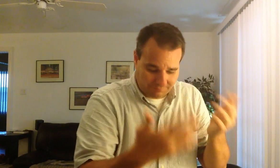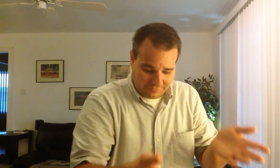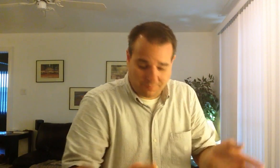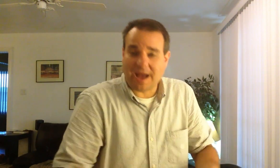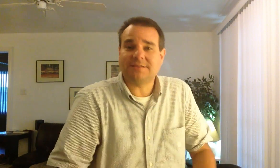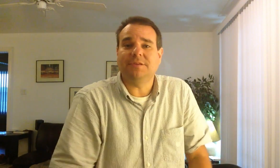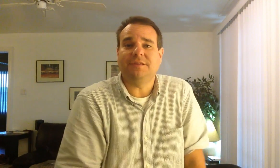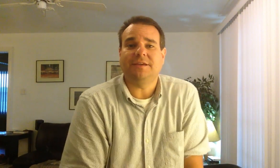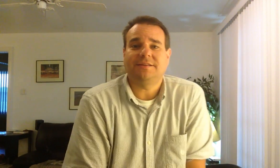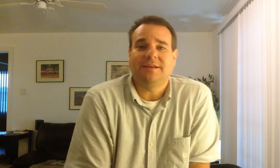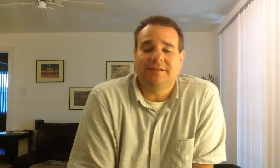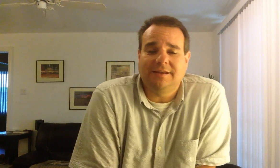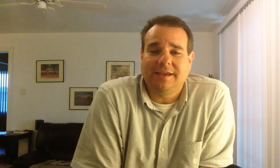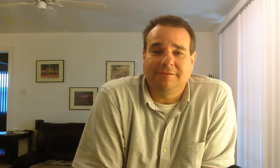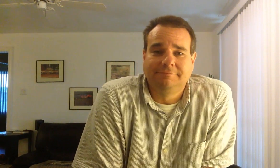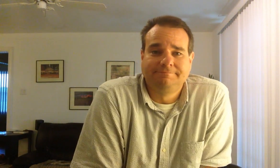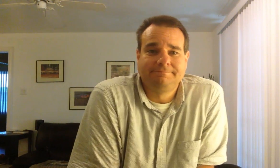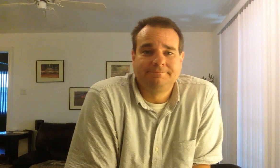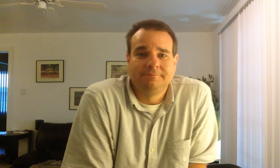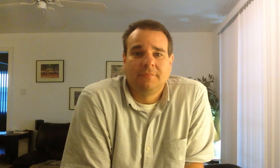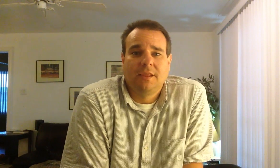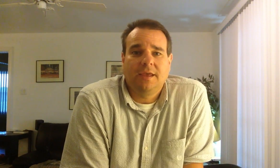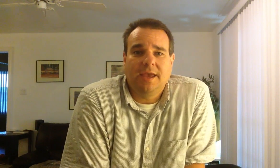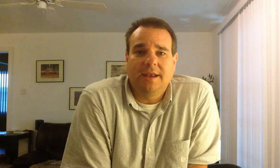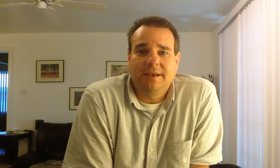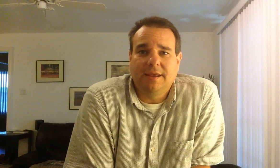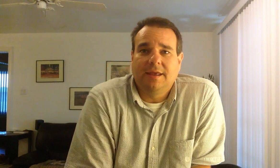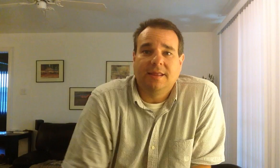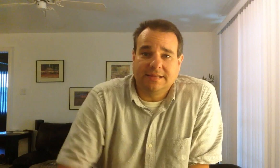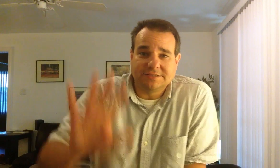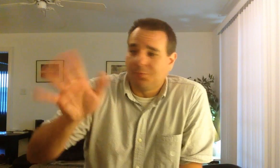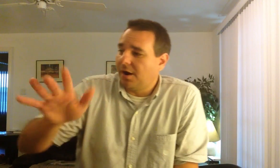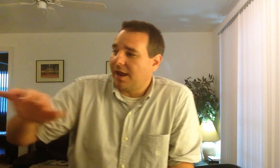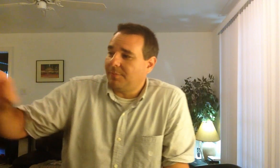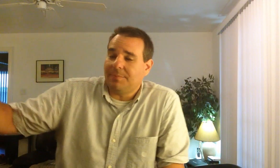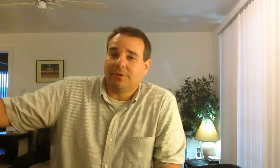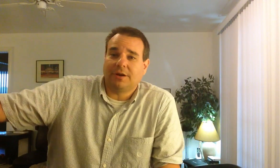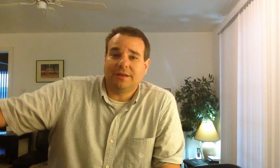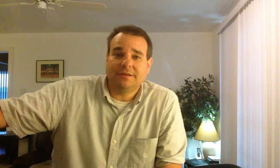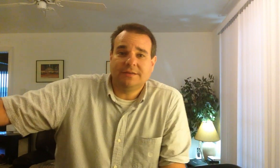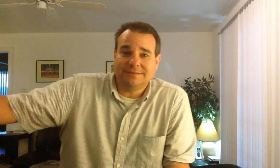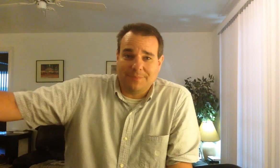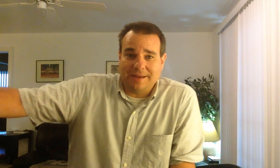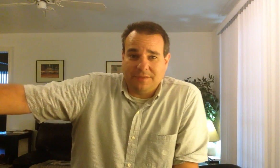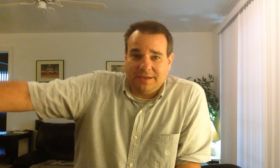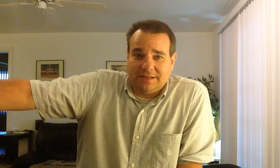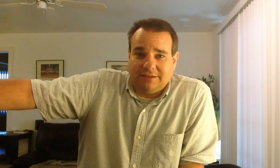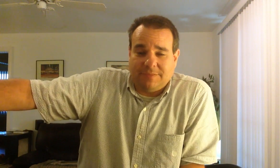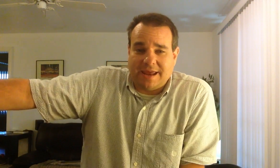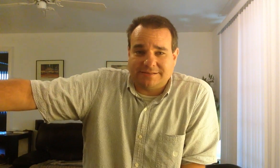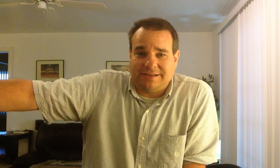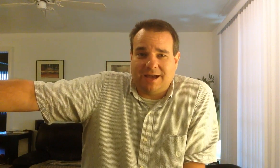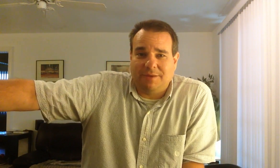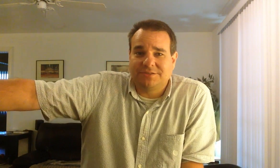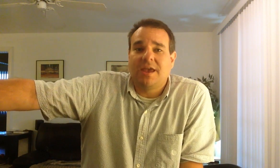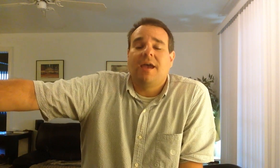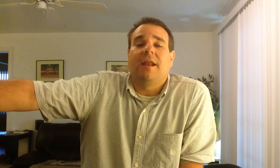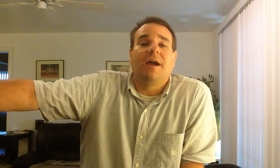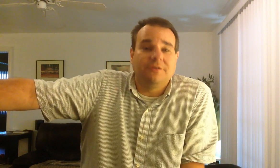possibly think it can. And, is where now people are going to debate me and leave me nasty comments and I